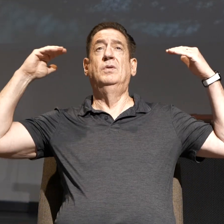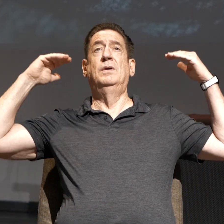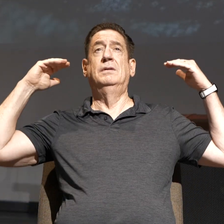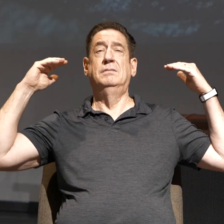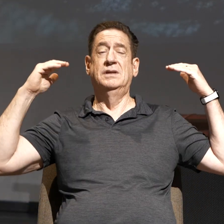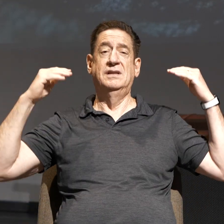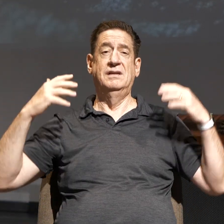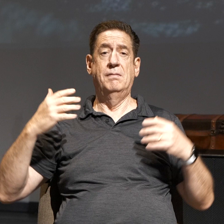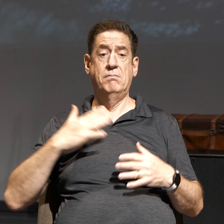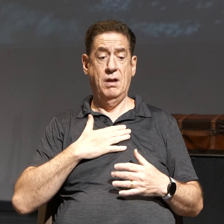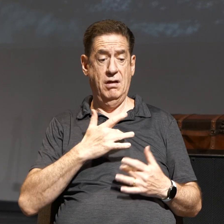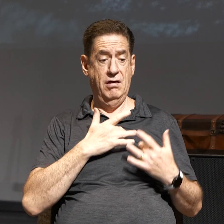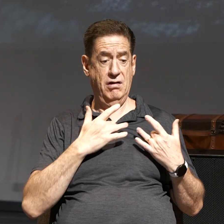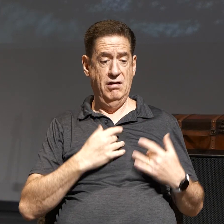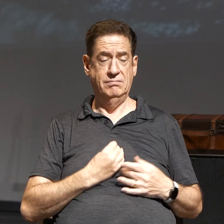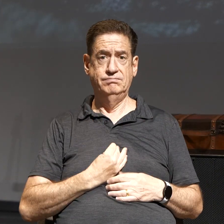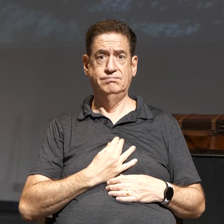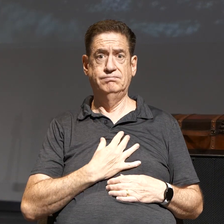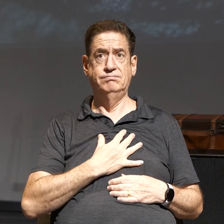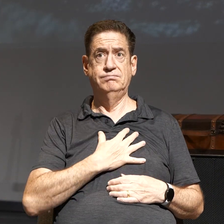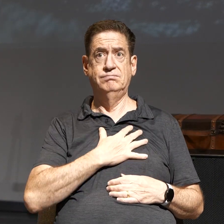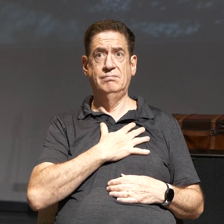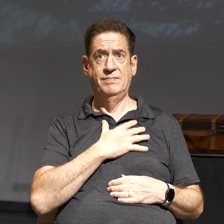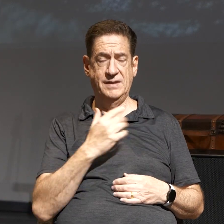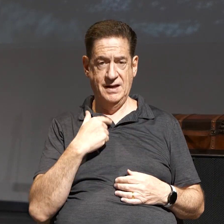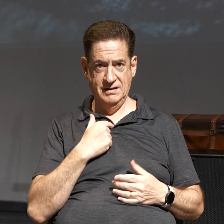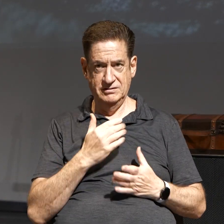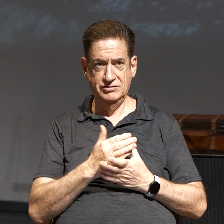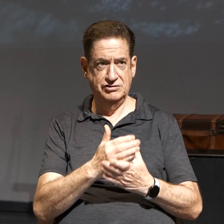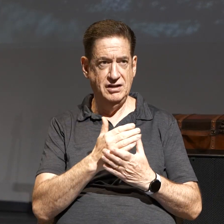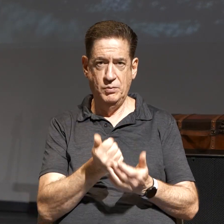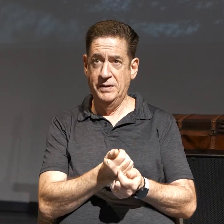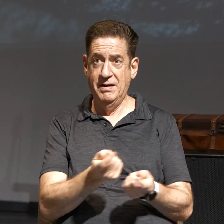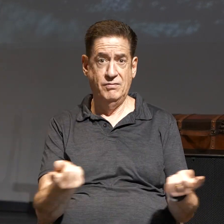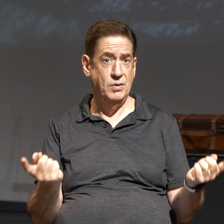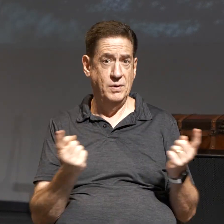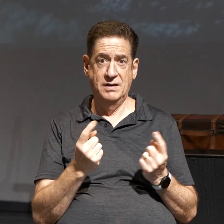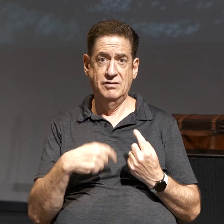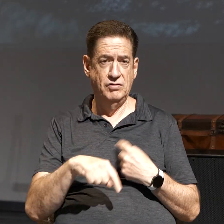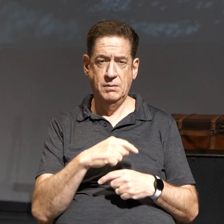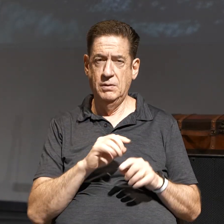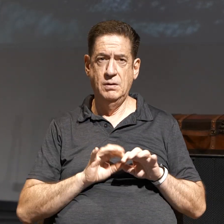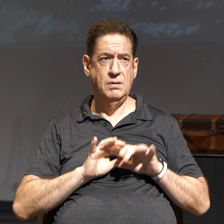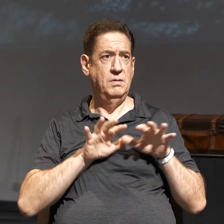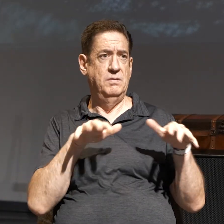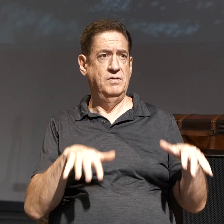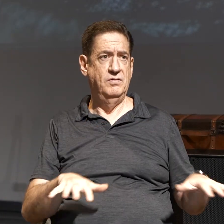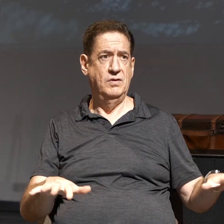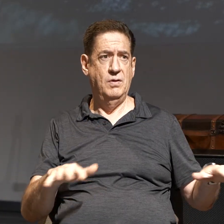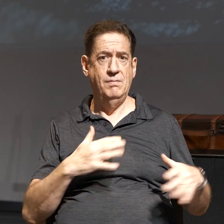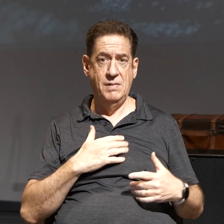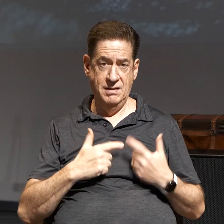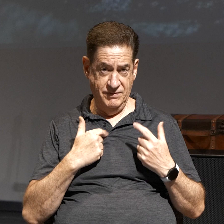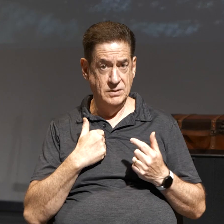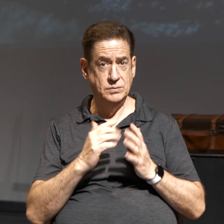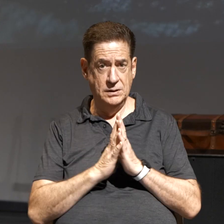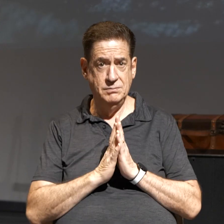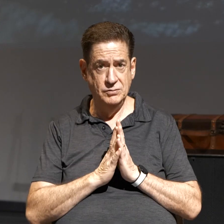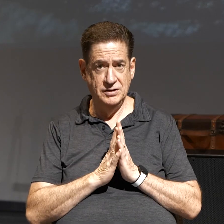so fill my heart up that I would begin to share that with everybody around me. It would be an overflow in my own life. That's what I pray.